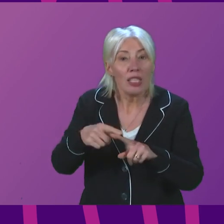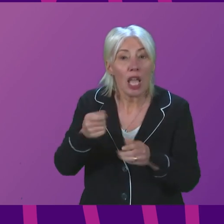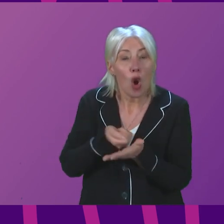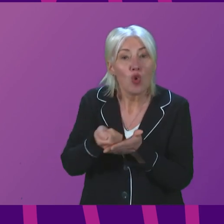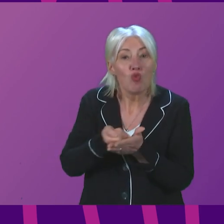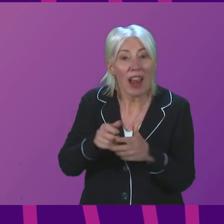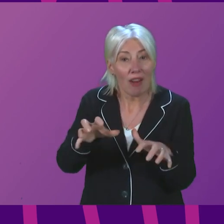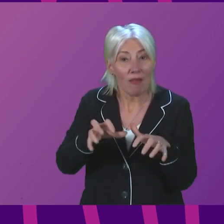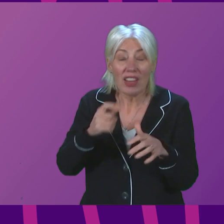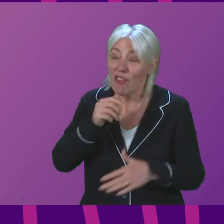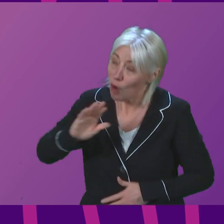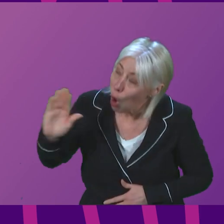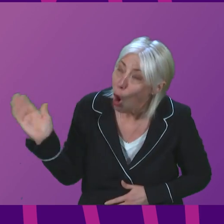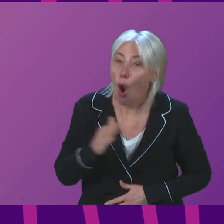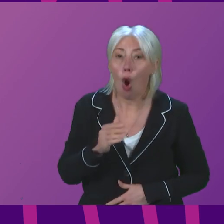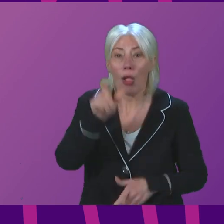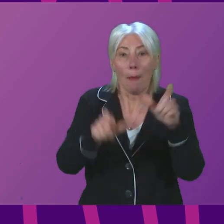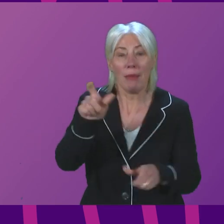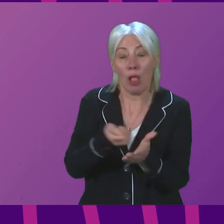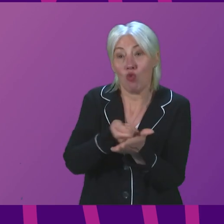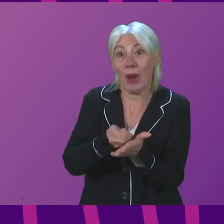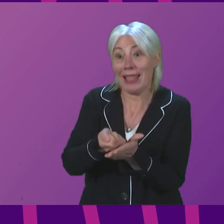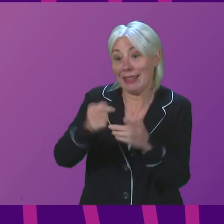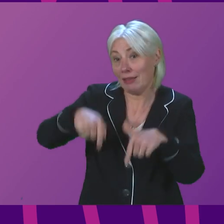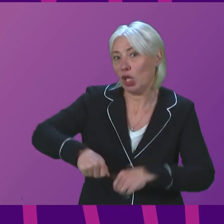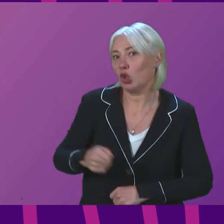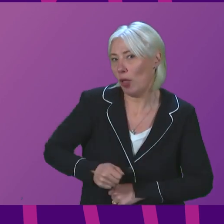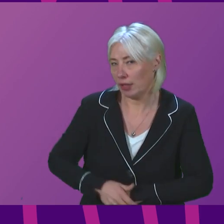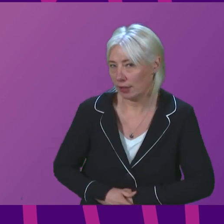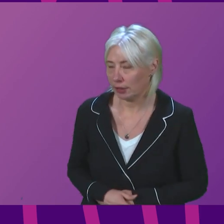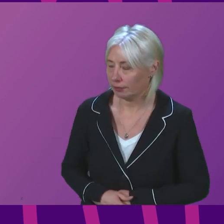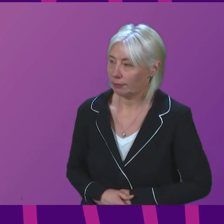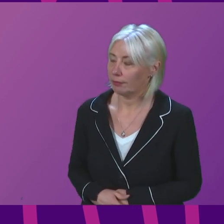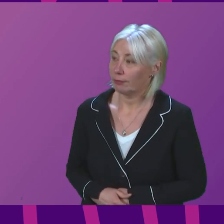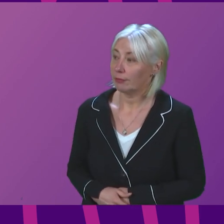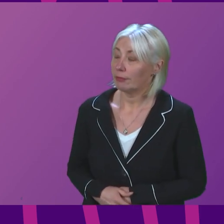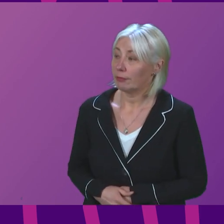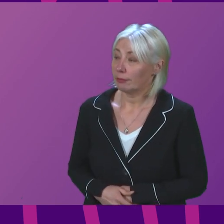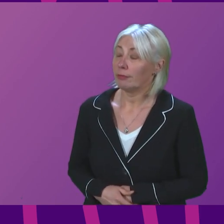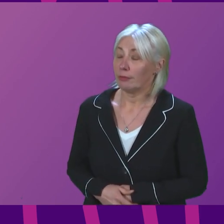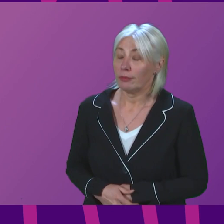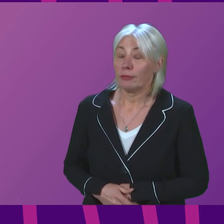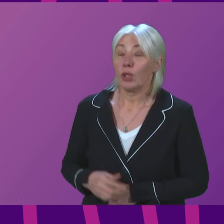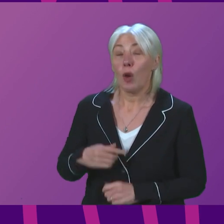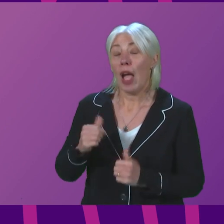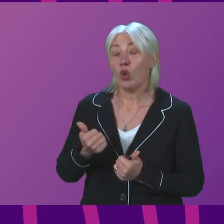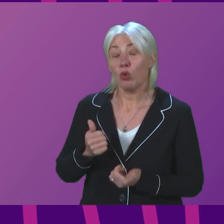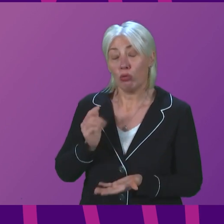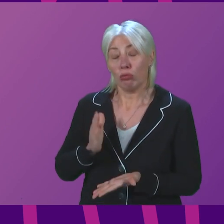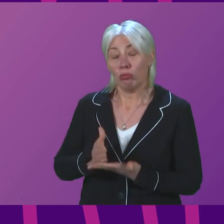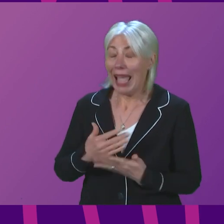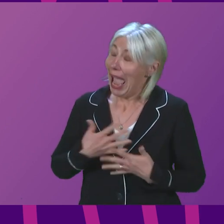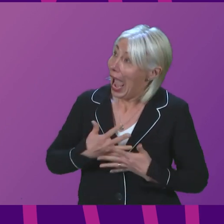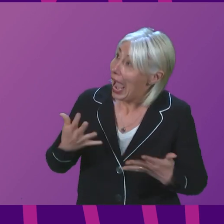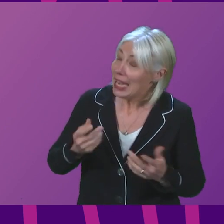support all renters in Scotland? First Minister, as a matter of good faith I will undertake to explore any